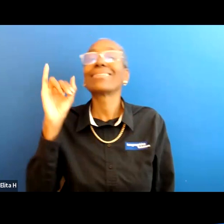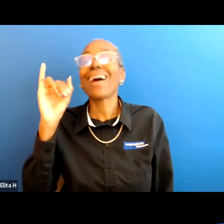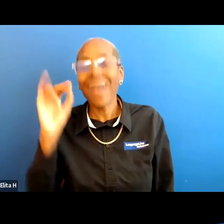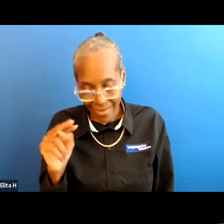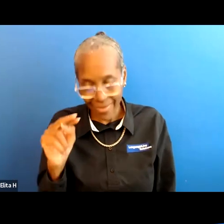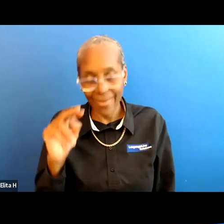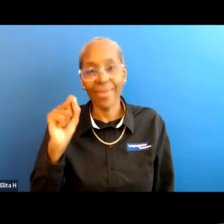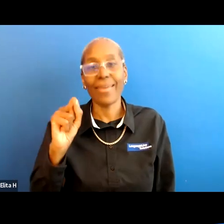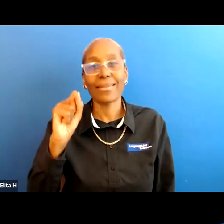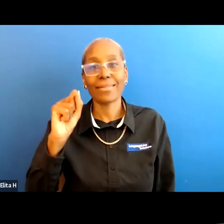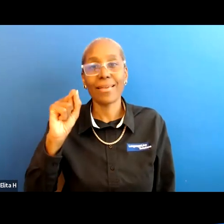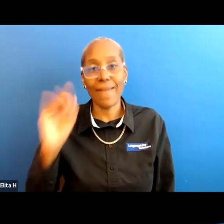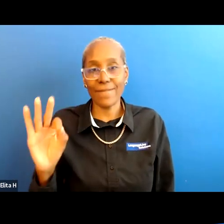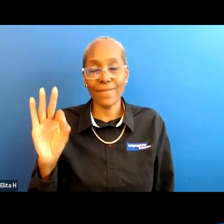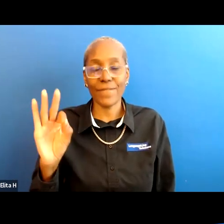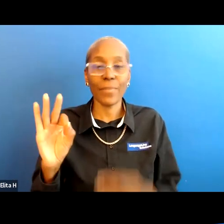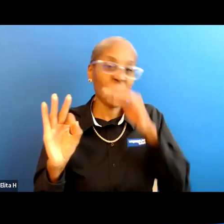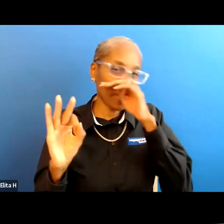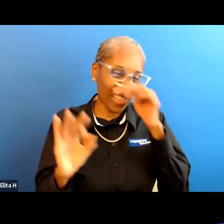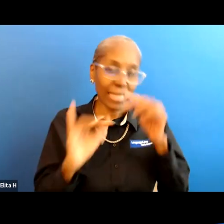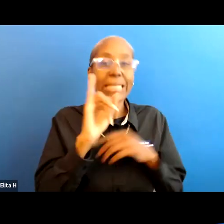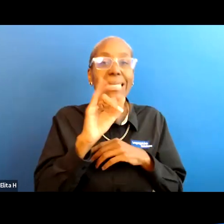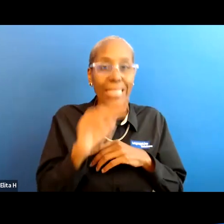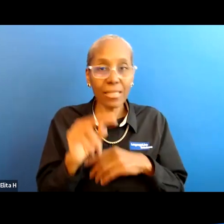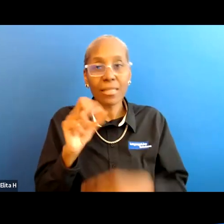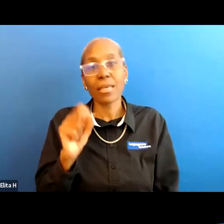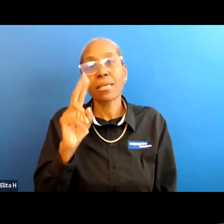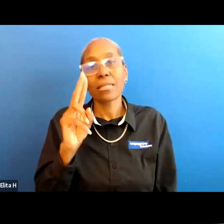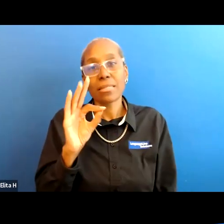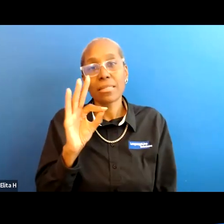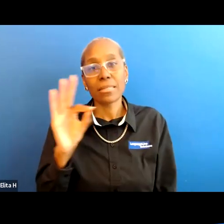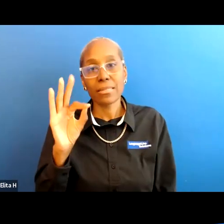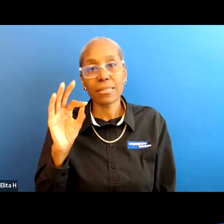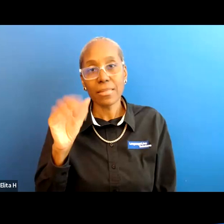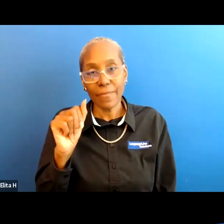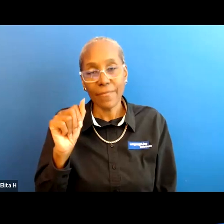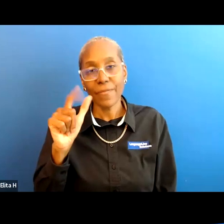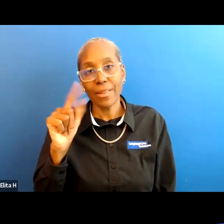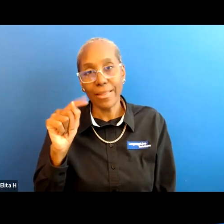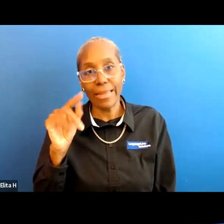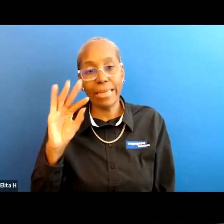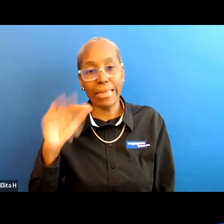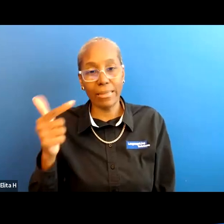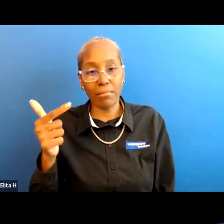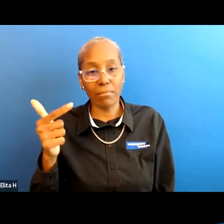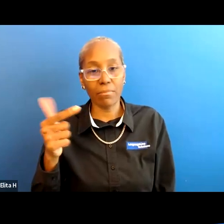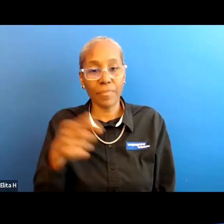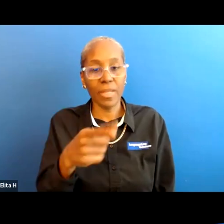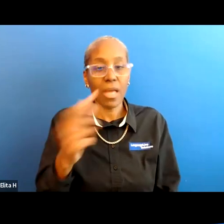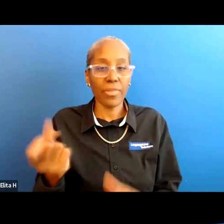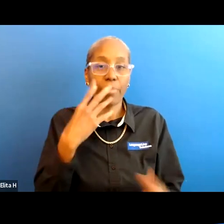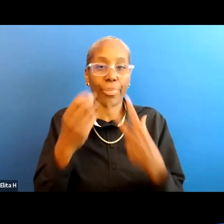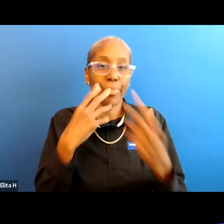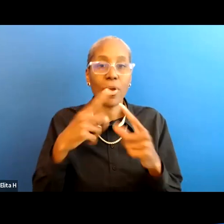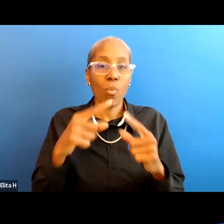-s-f like encephalating okay i think that all came in while i